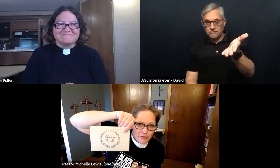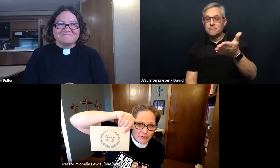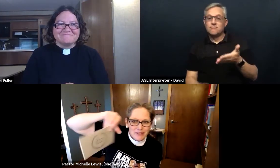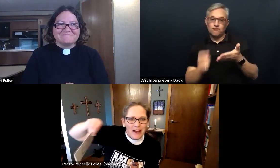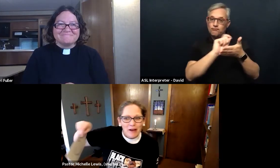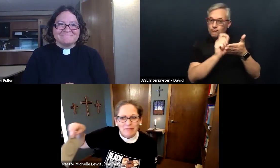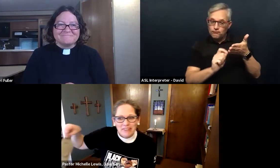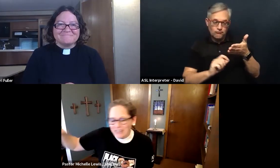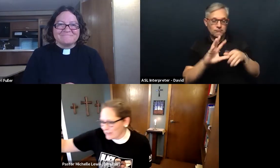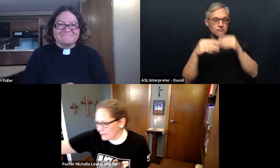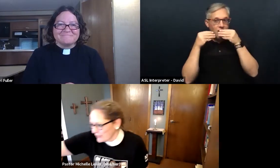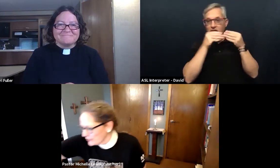I'm thinking of you